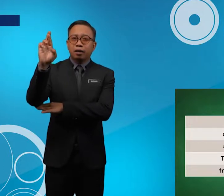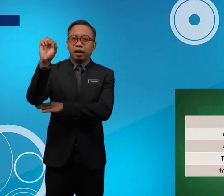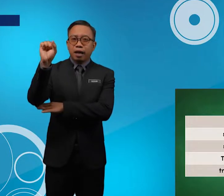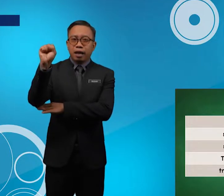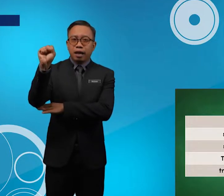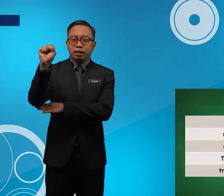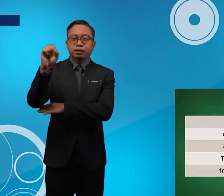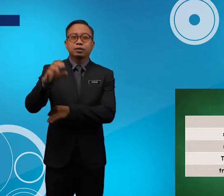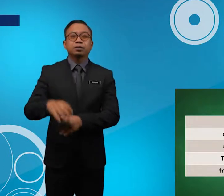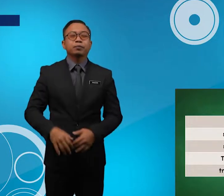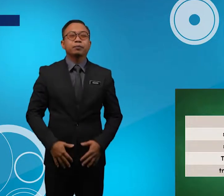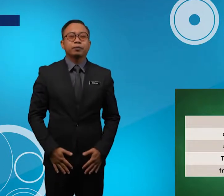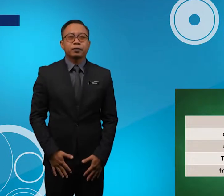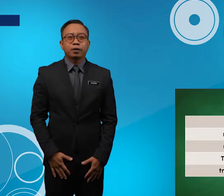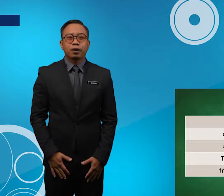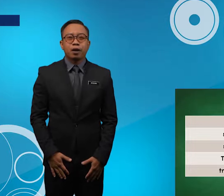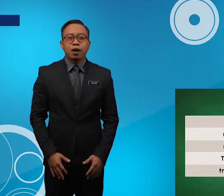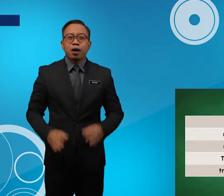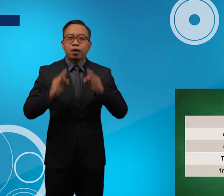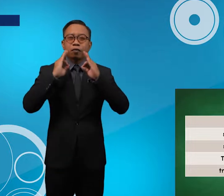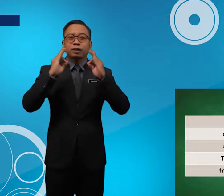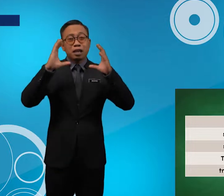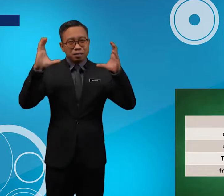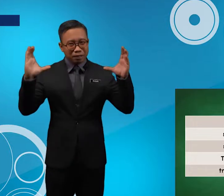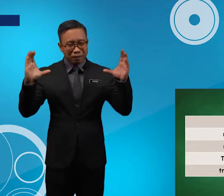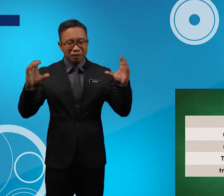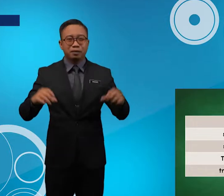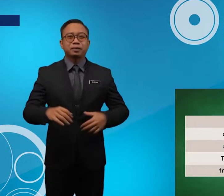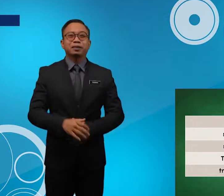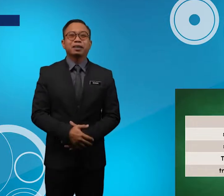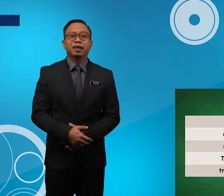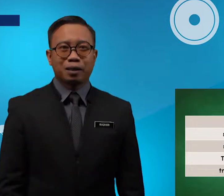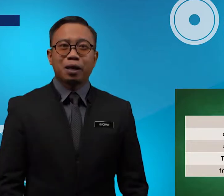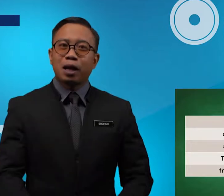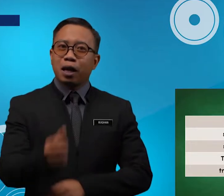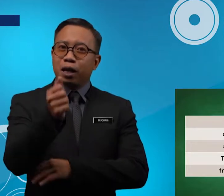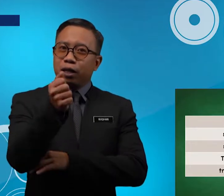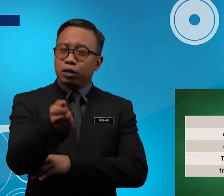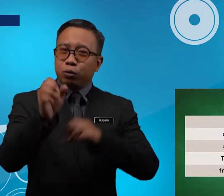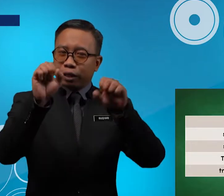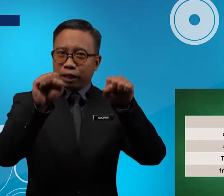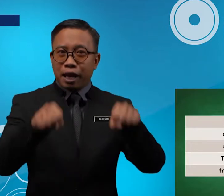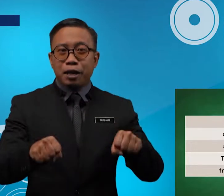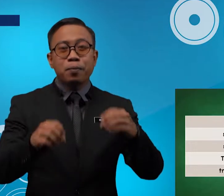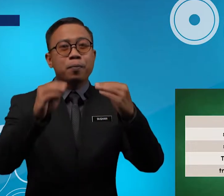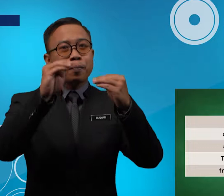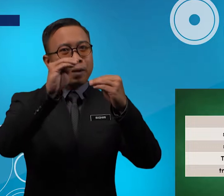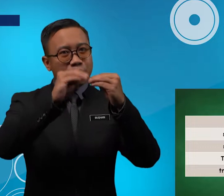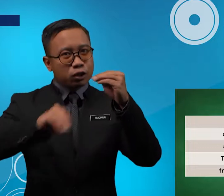S Fantastic! You can match